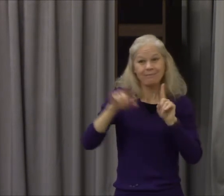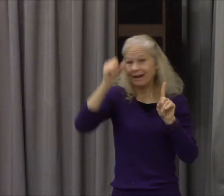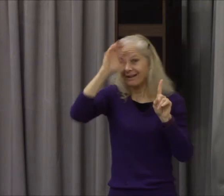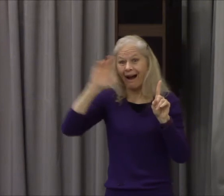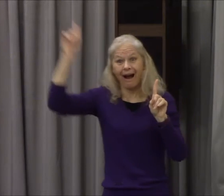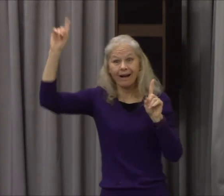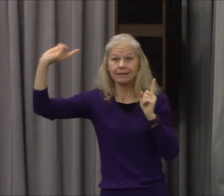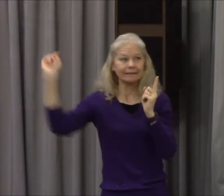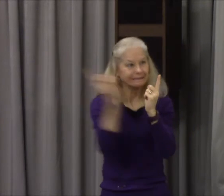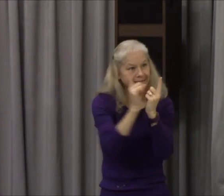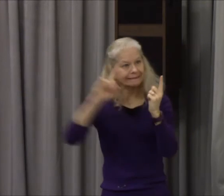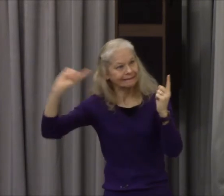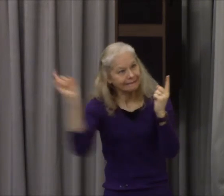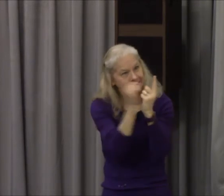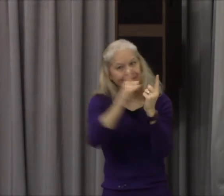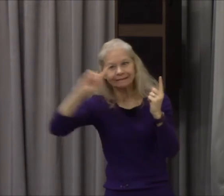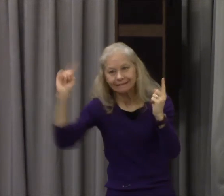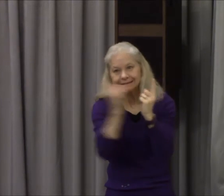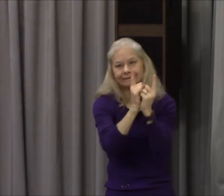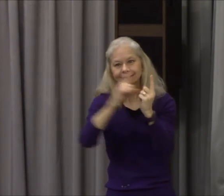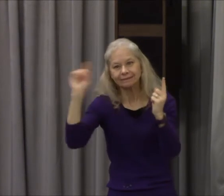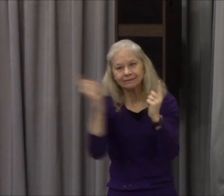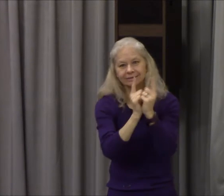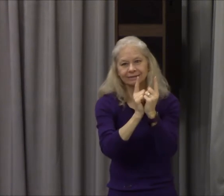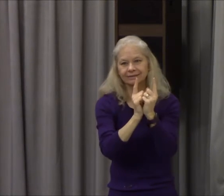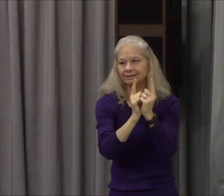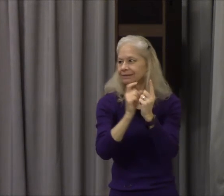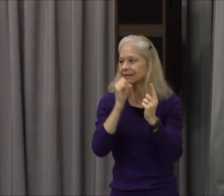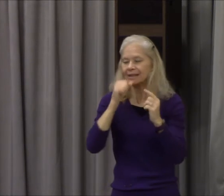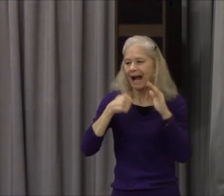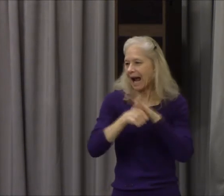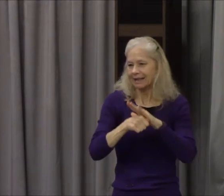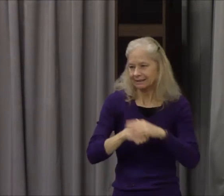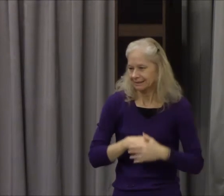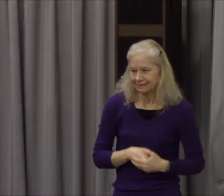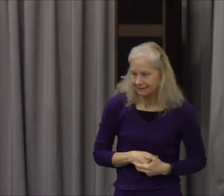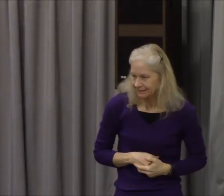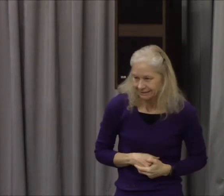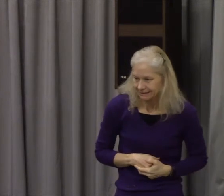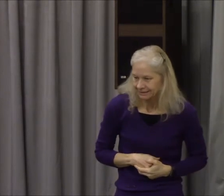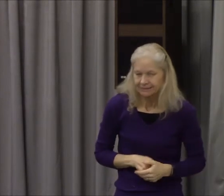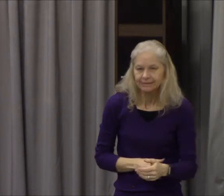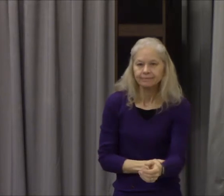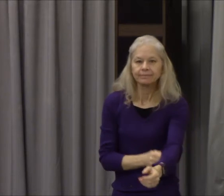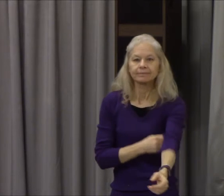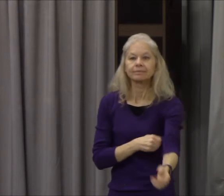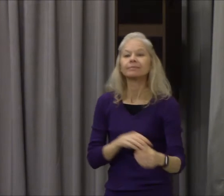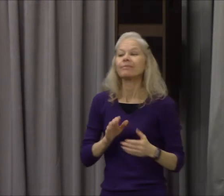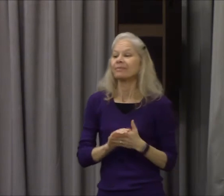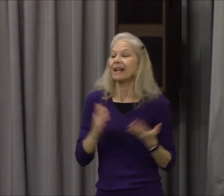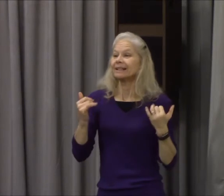he's named Paul after he explained to them who the unknown God was he says